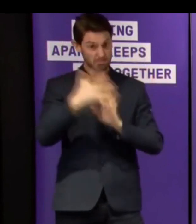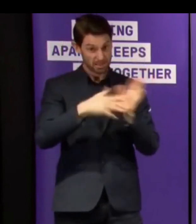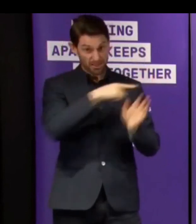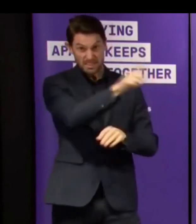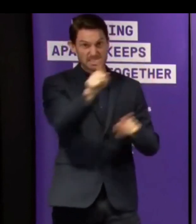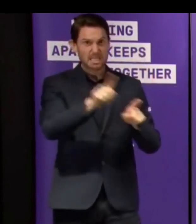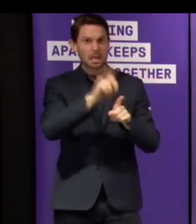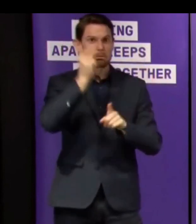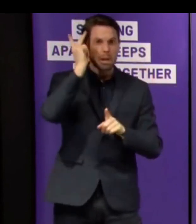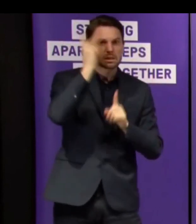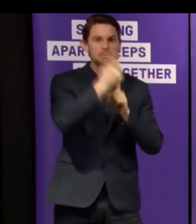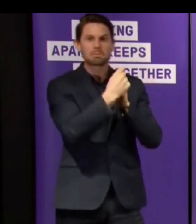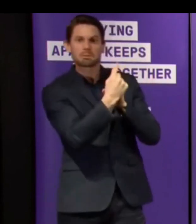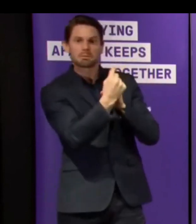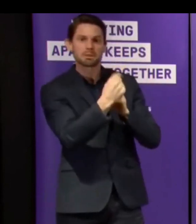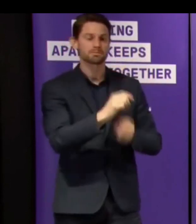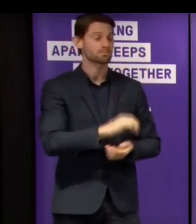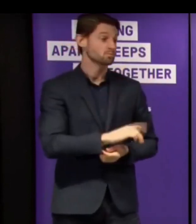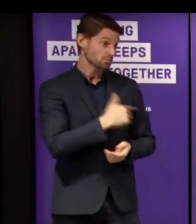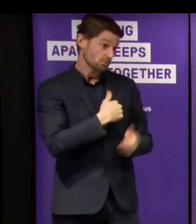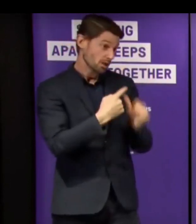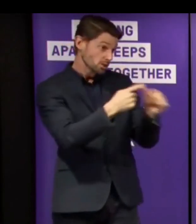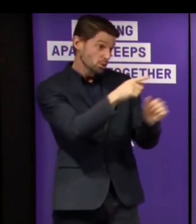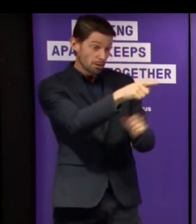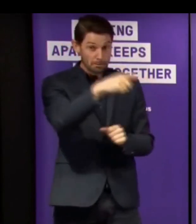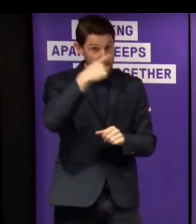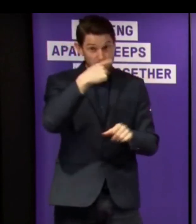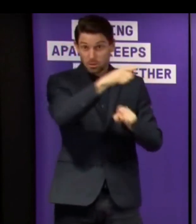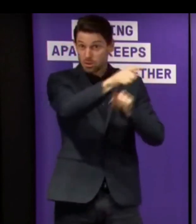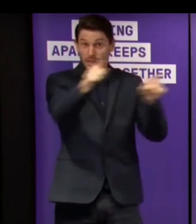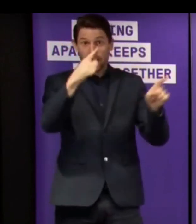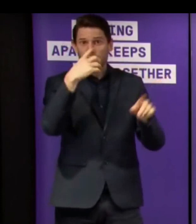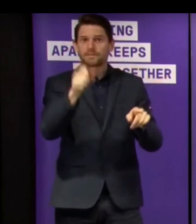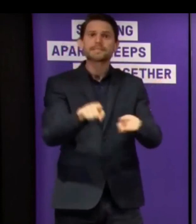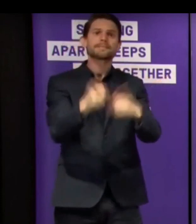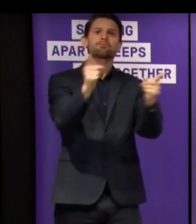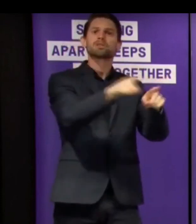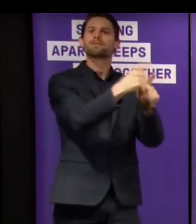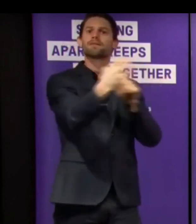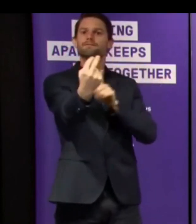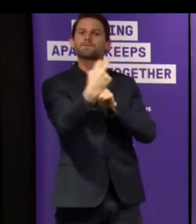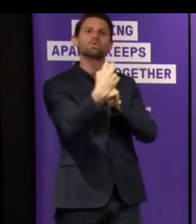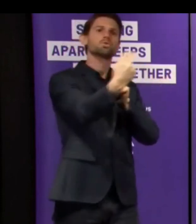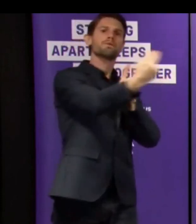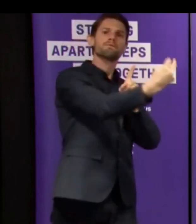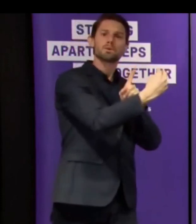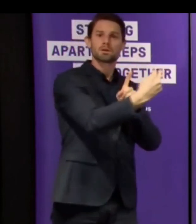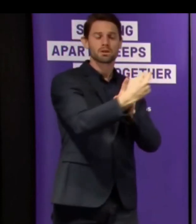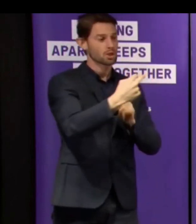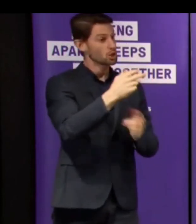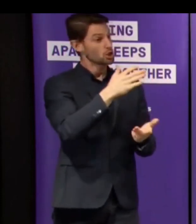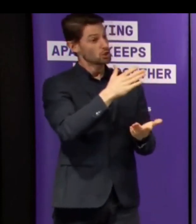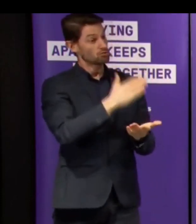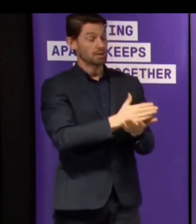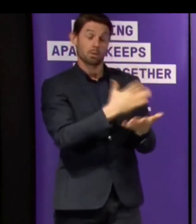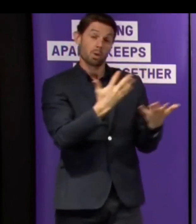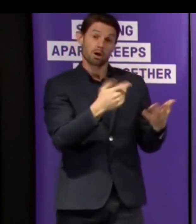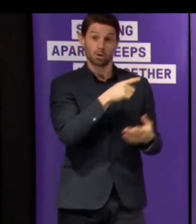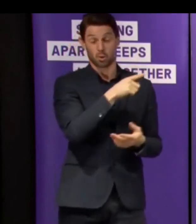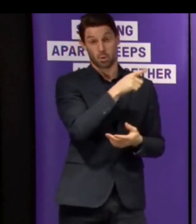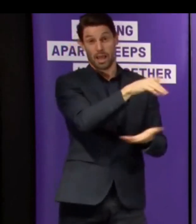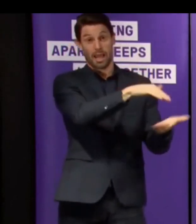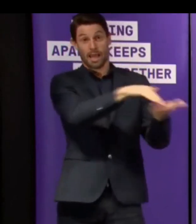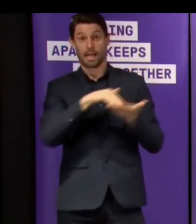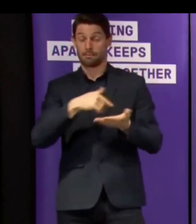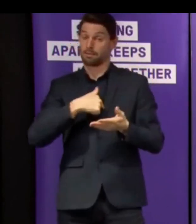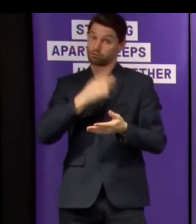back into work? Well, people can have their own views, but the views of a, well, you're kind of helping me make my point.